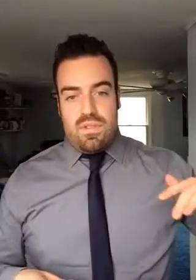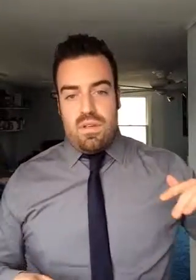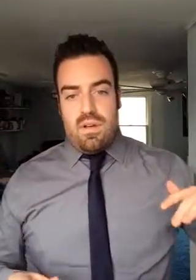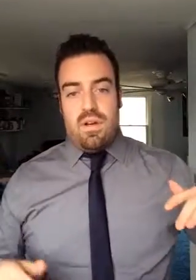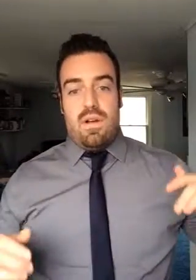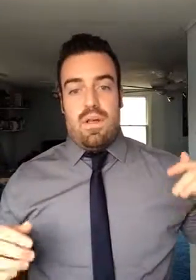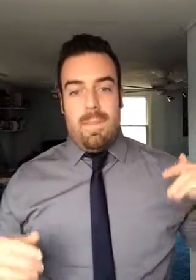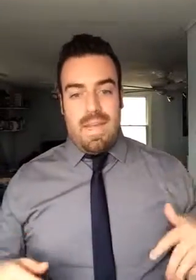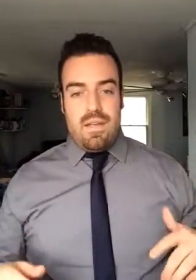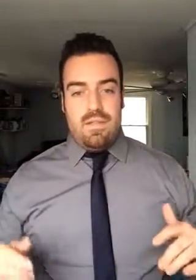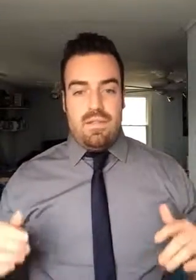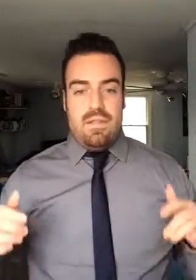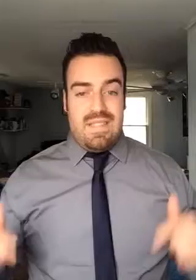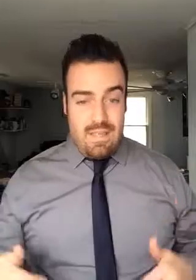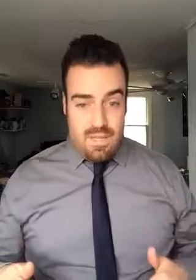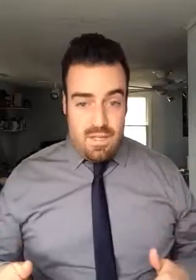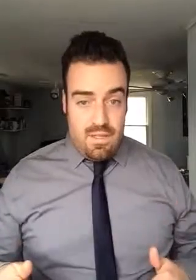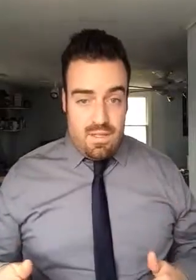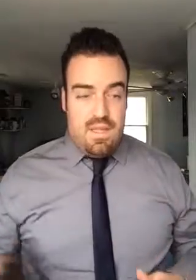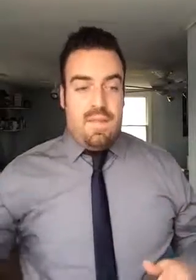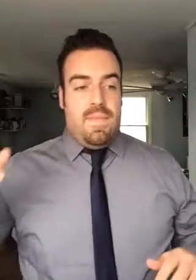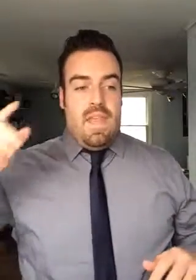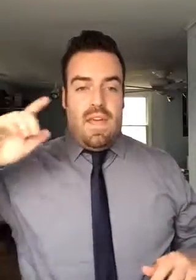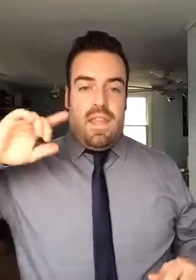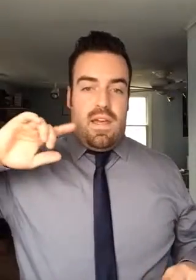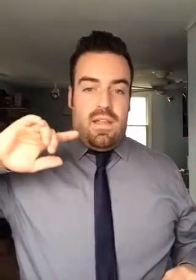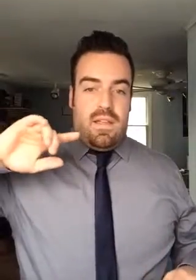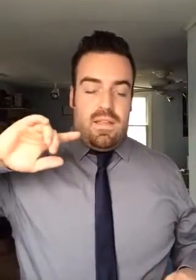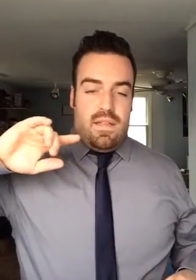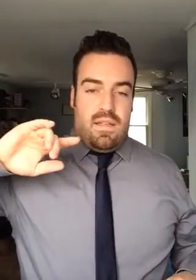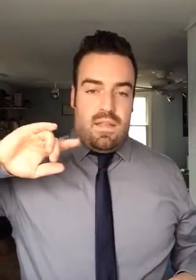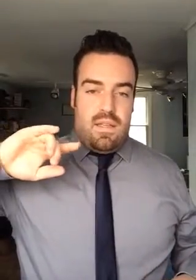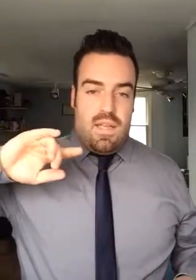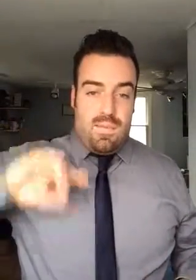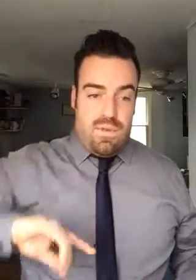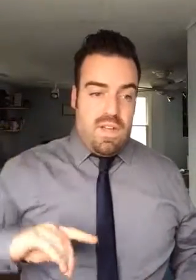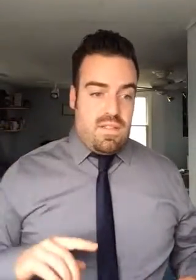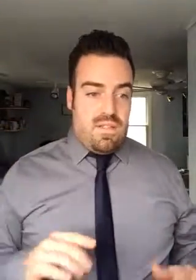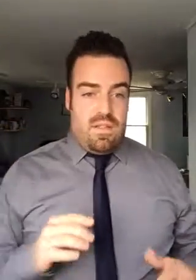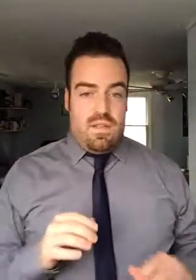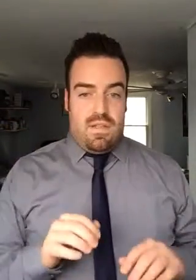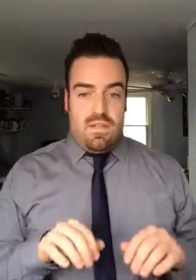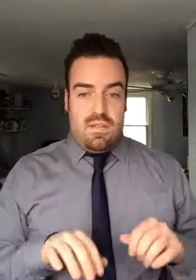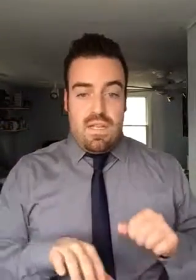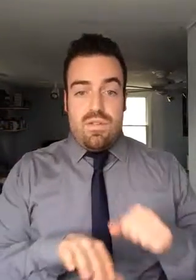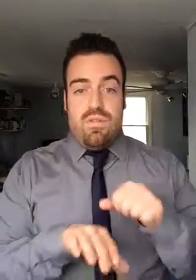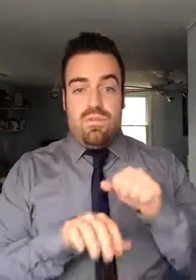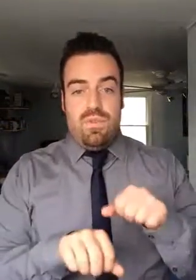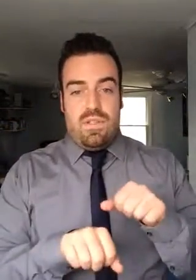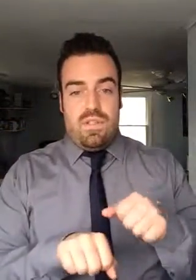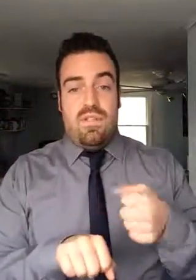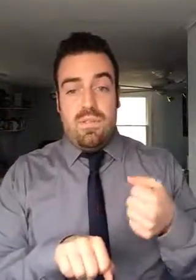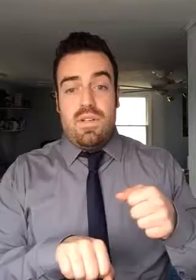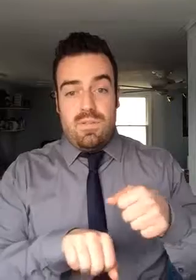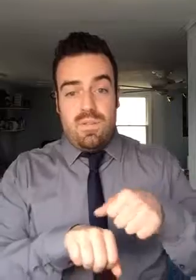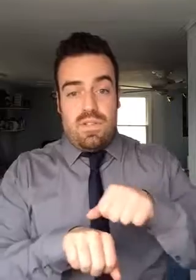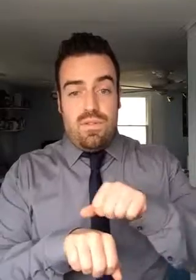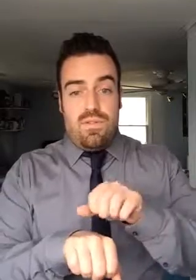posterior medial tibia. And then it prevents the knee joint from moving, the tibia from moving too